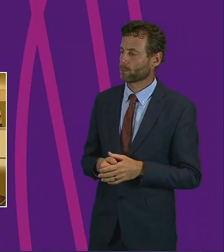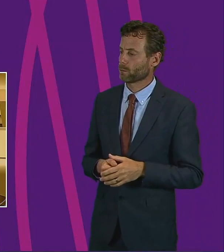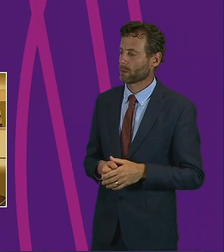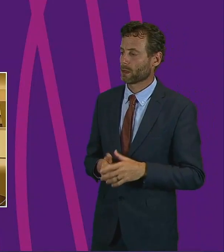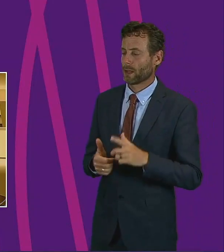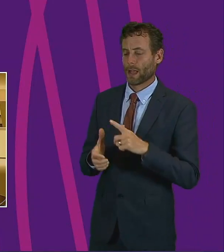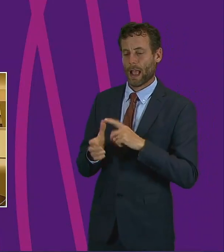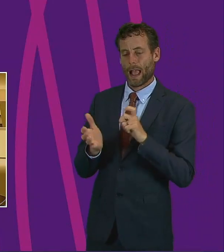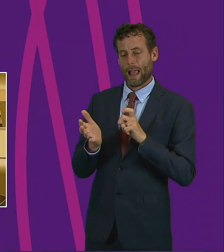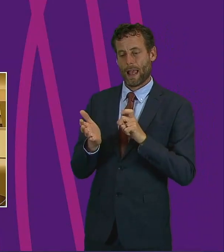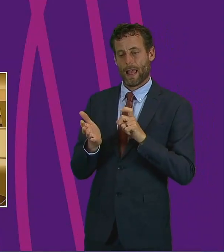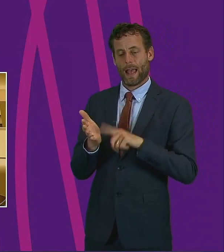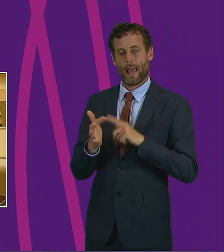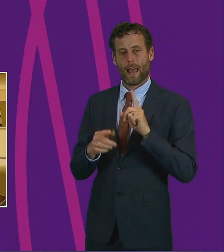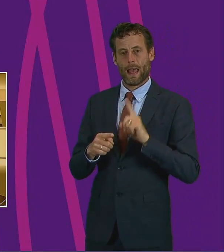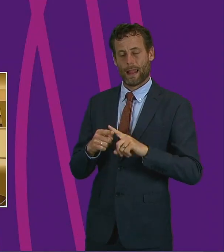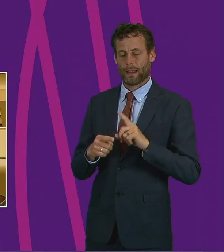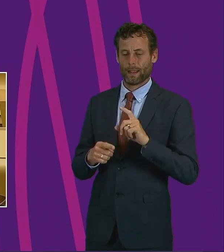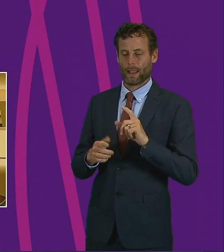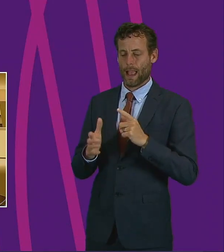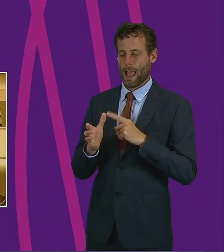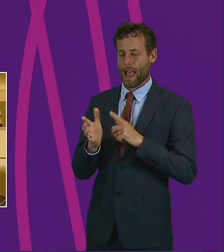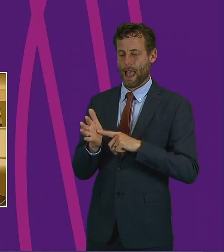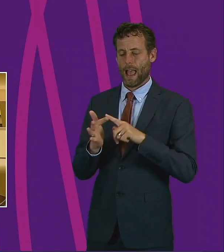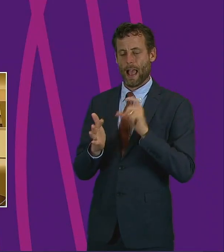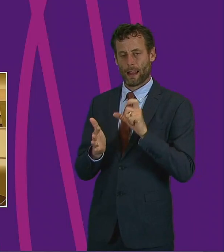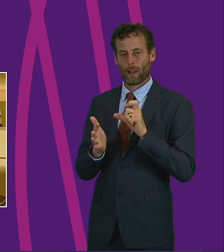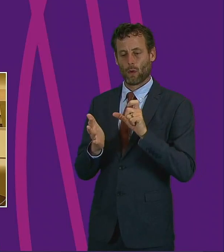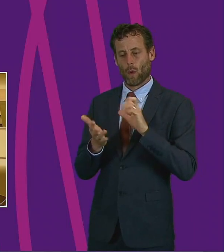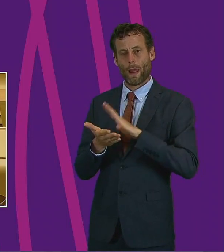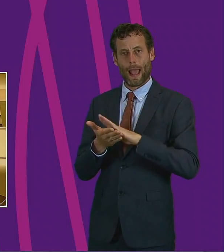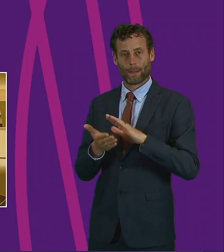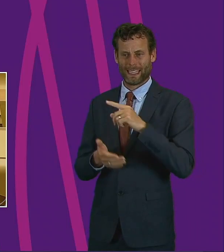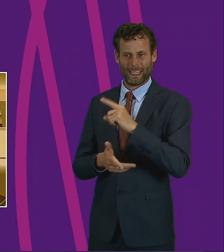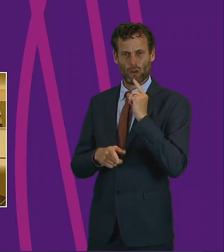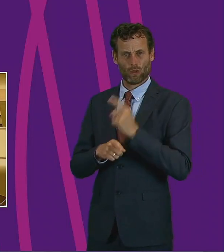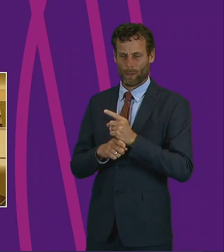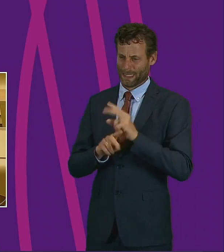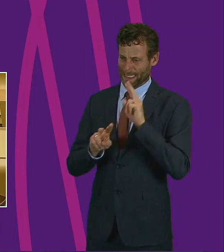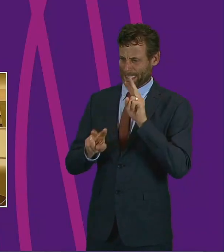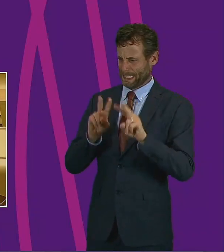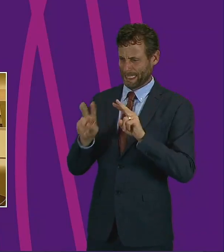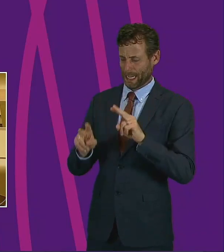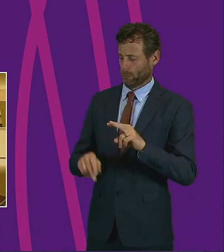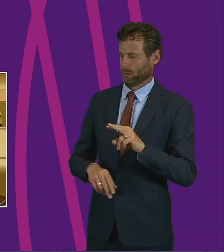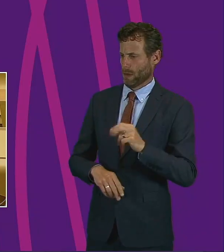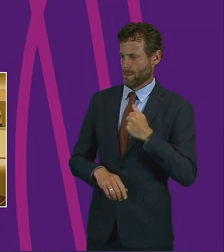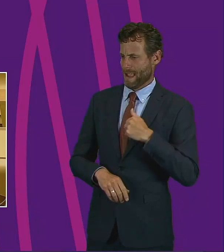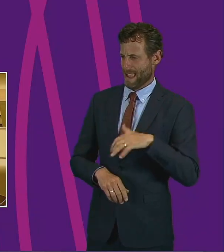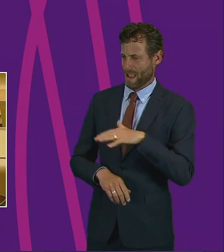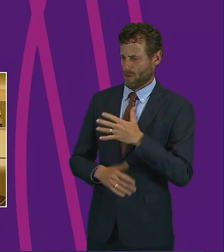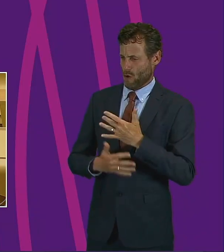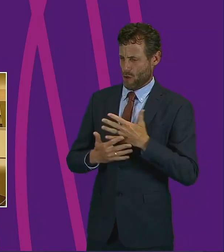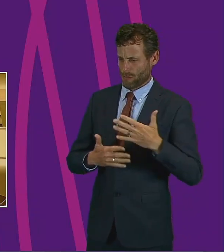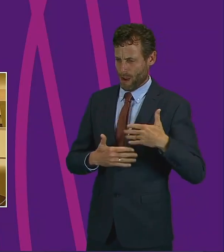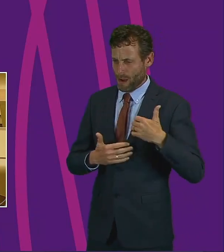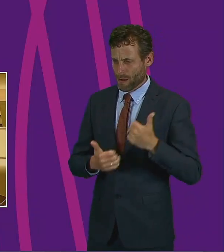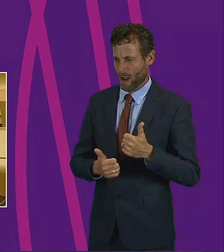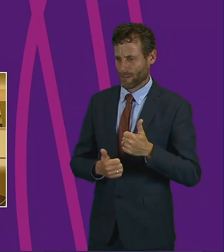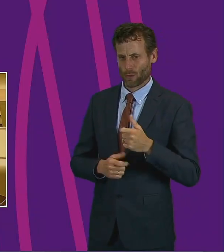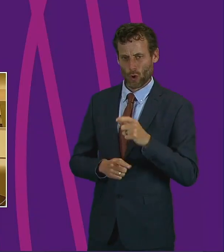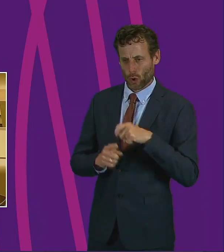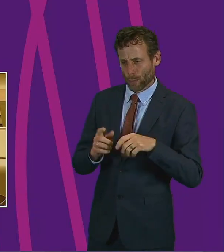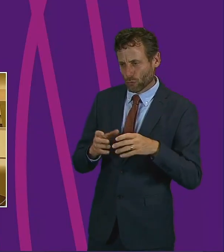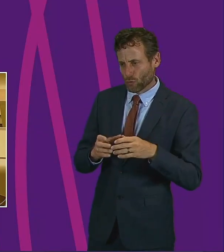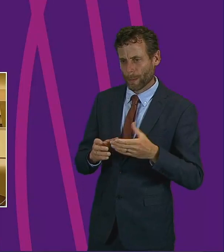Alec Cole-Hamilton and indeed many others talked about the acts of kindness that we've seen from individuals, from community groups, from local businesses.